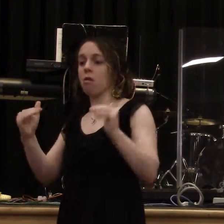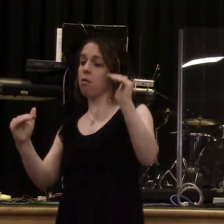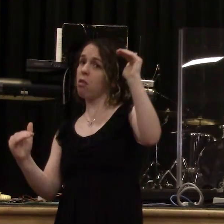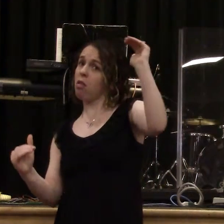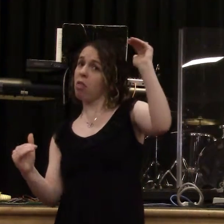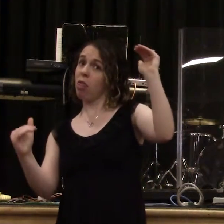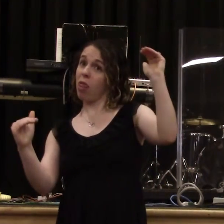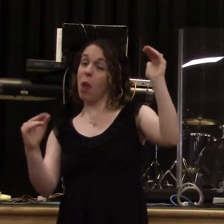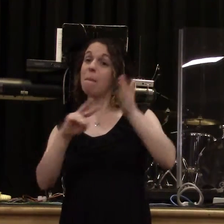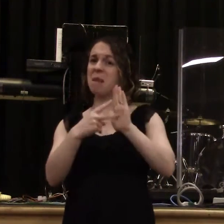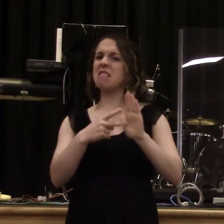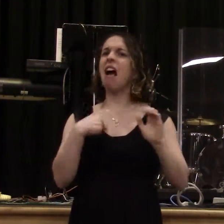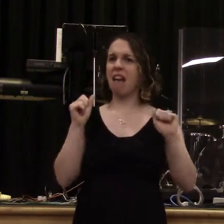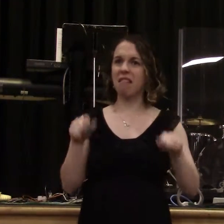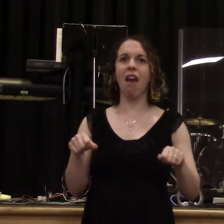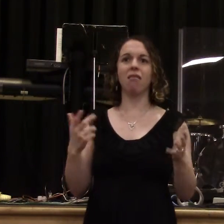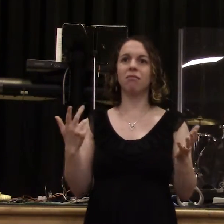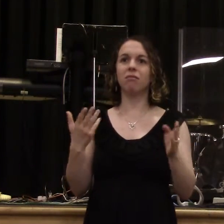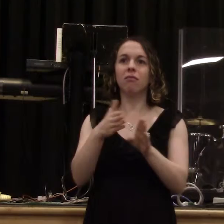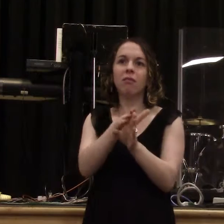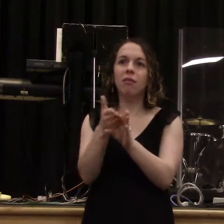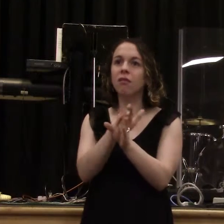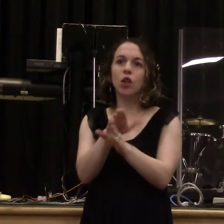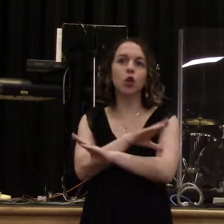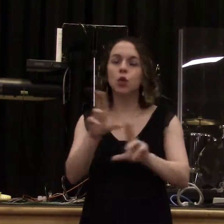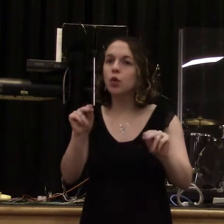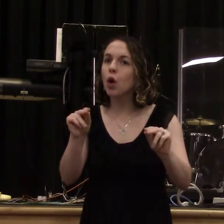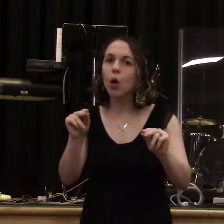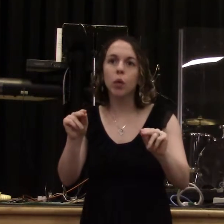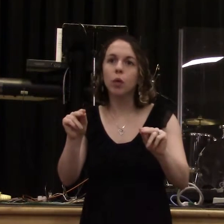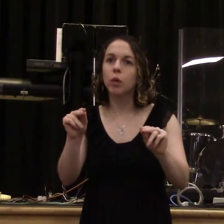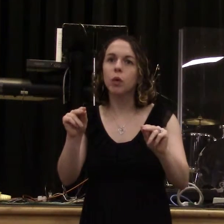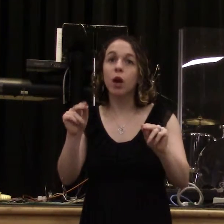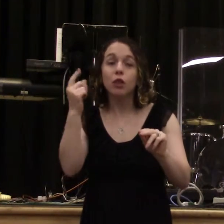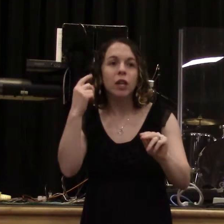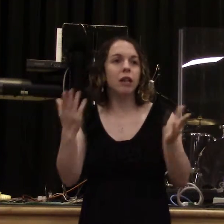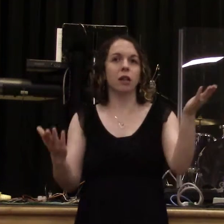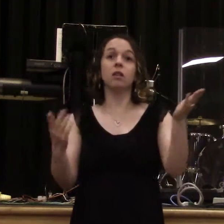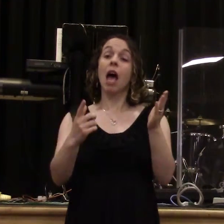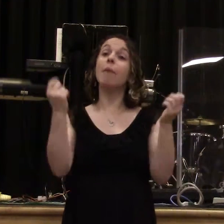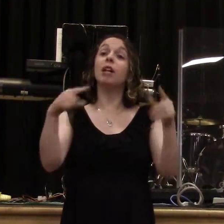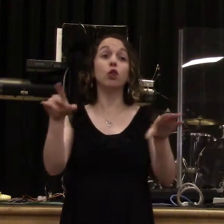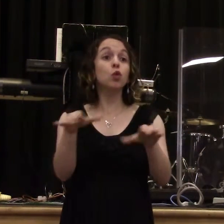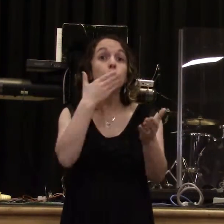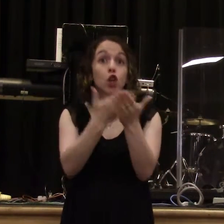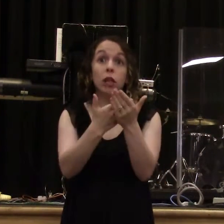We're about ready to get into this as we continue on in this letter. About how many people do good things? All right.